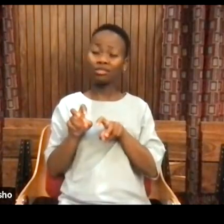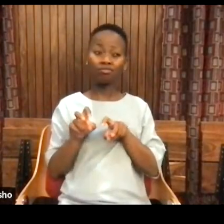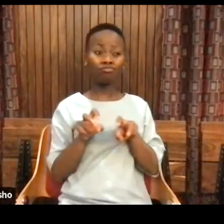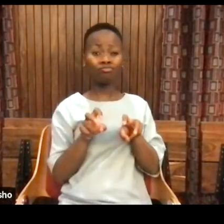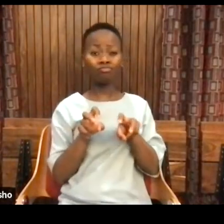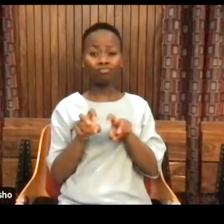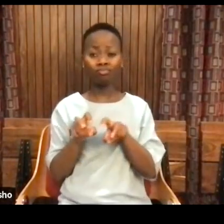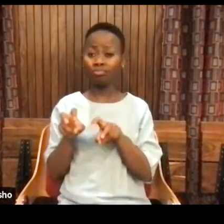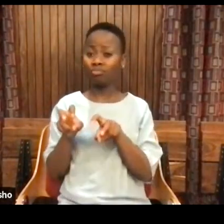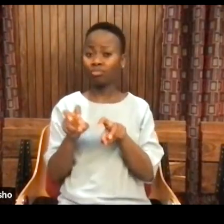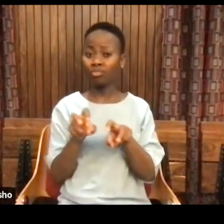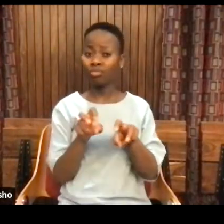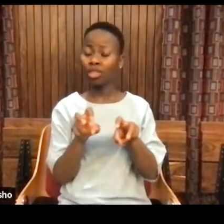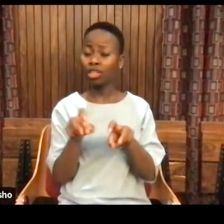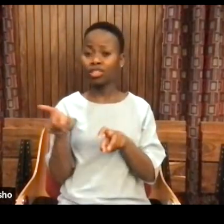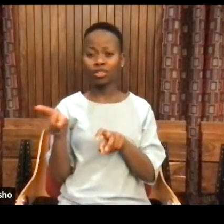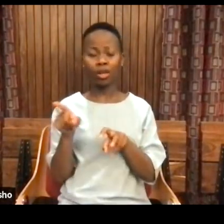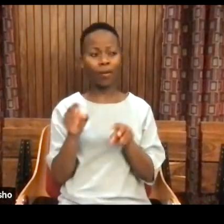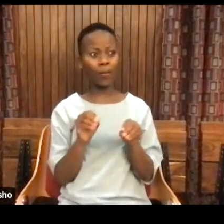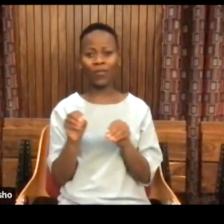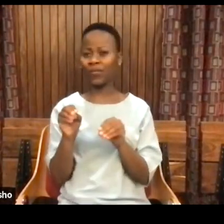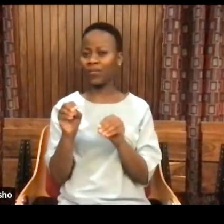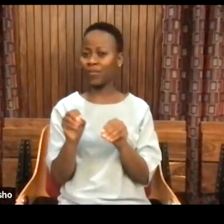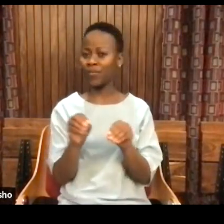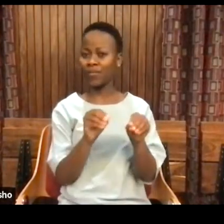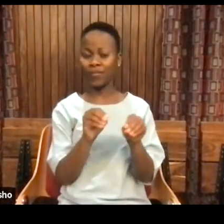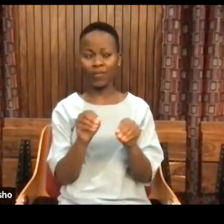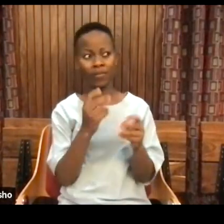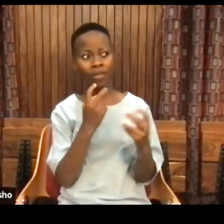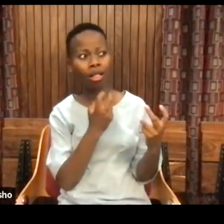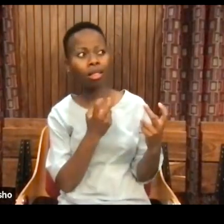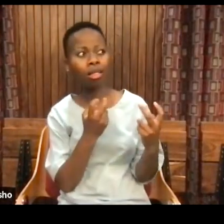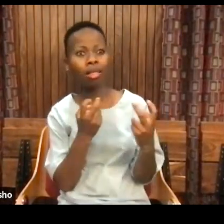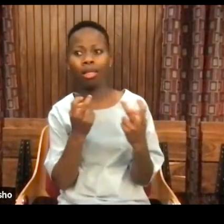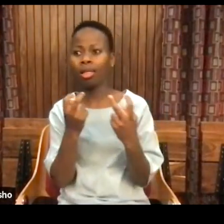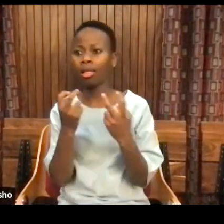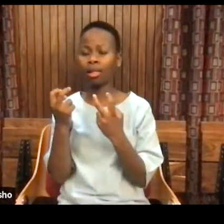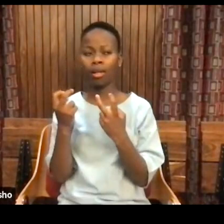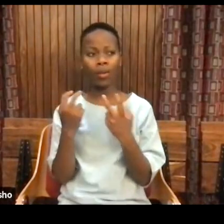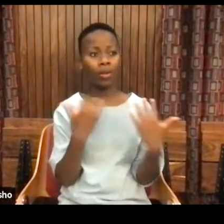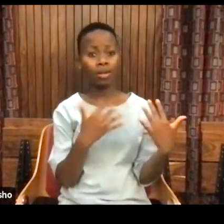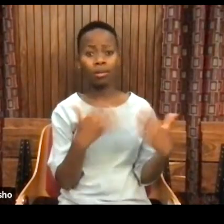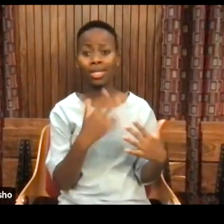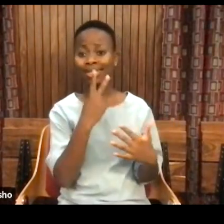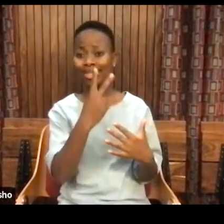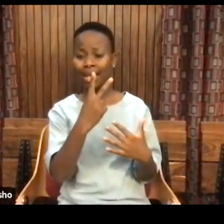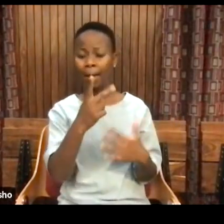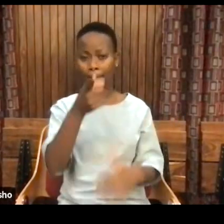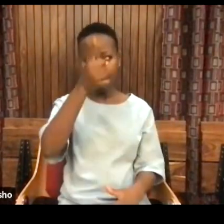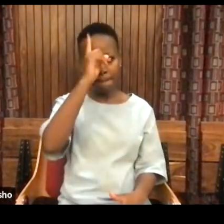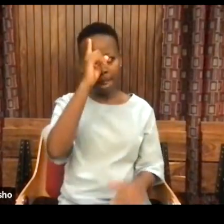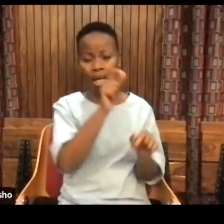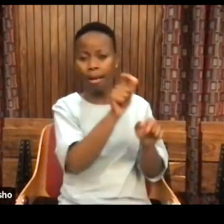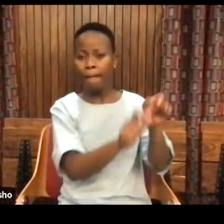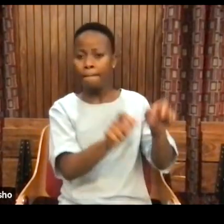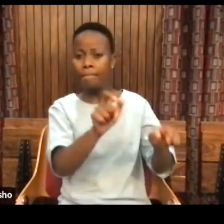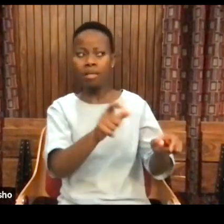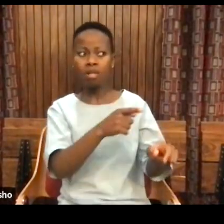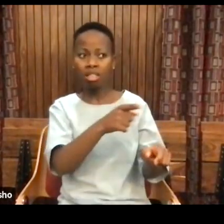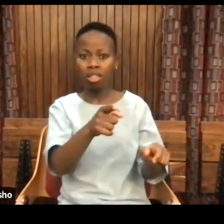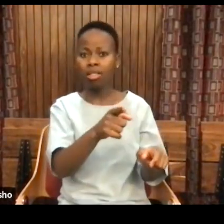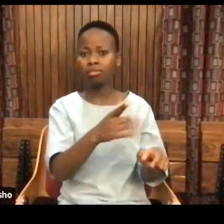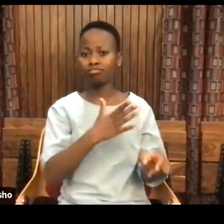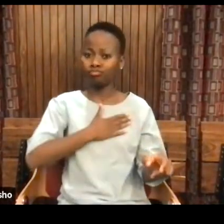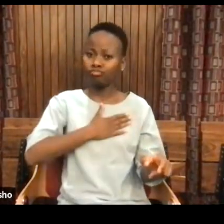neighborhoods in which she experienced absolutely, categorically, the humanity of black people.